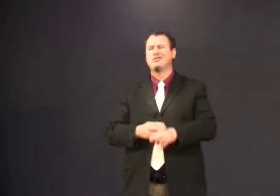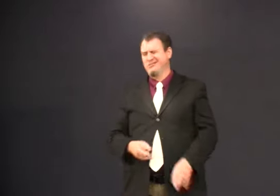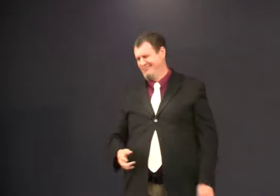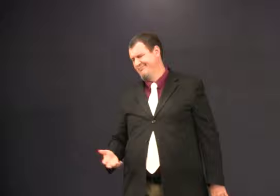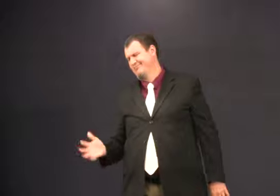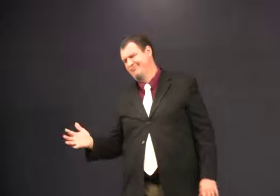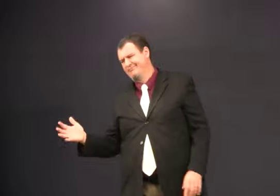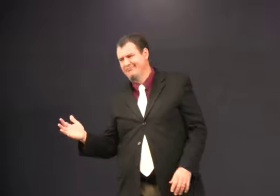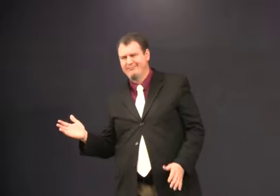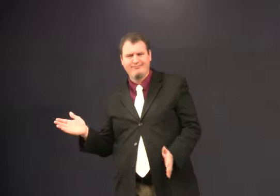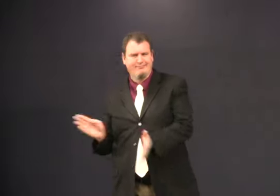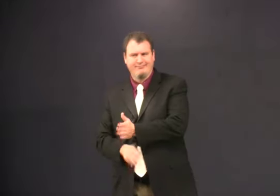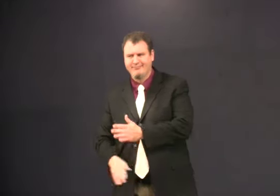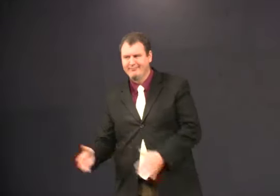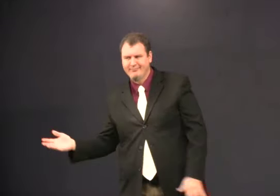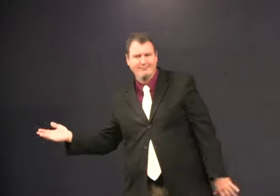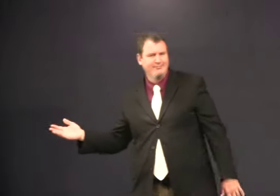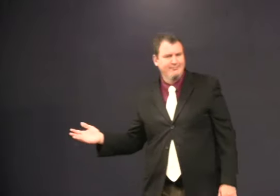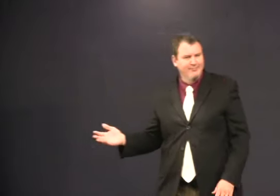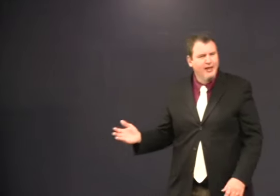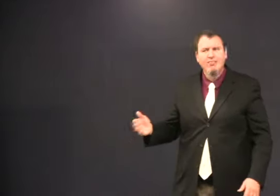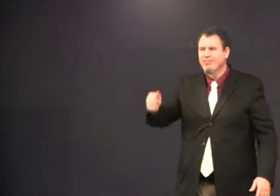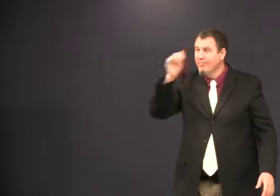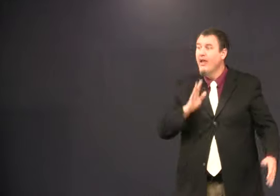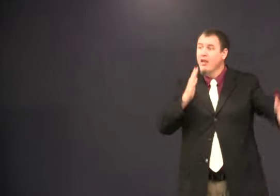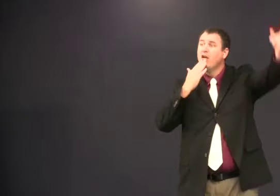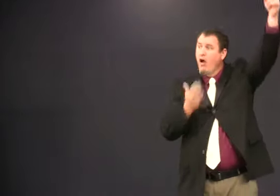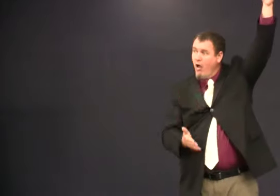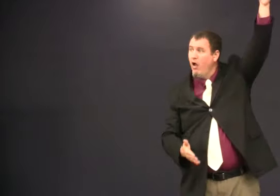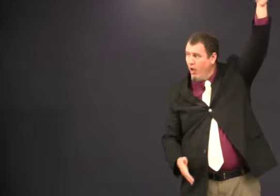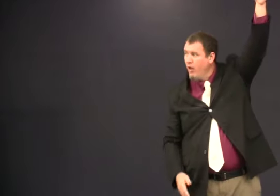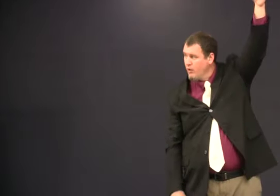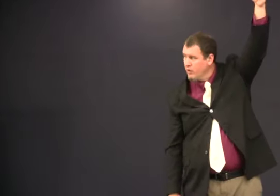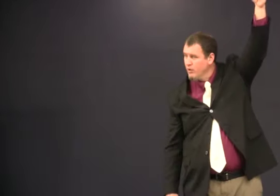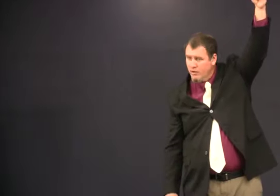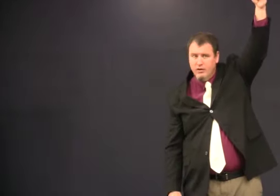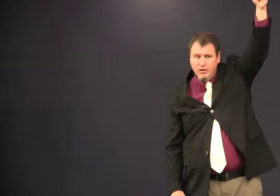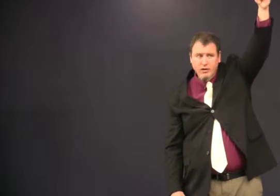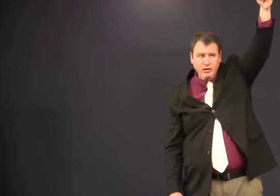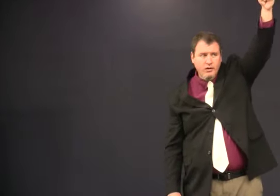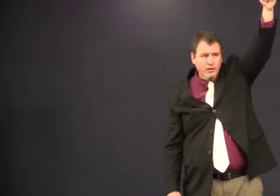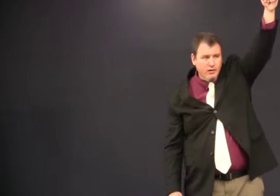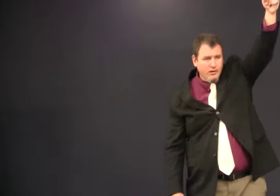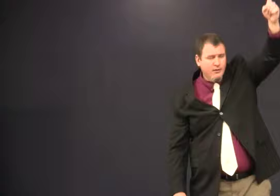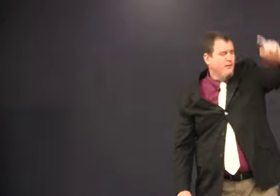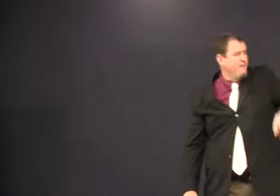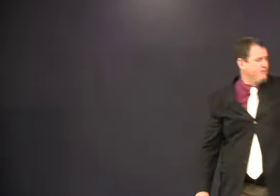the universe oh come on that's cheap be thankful to God